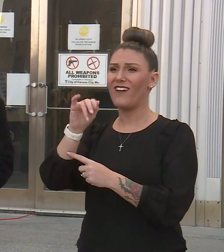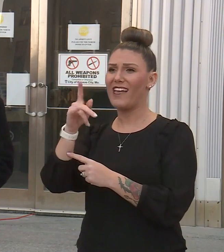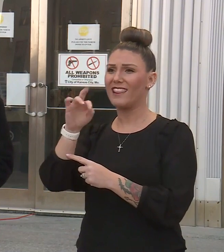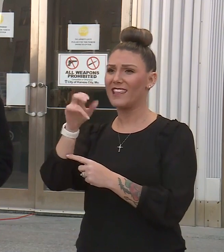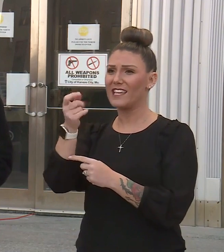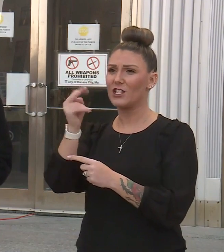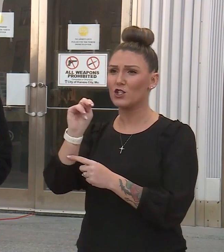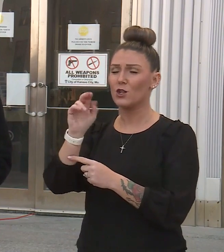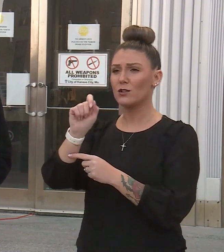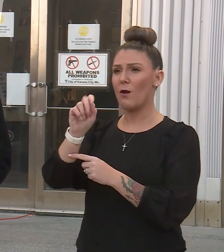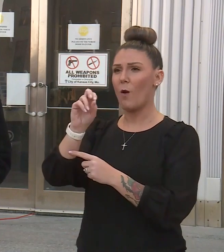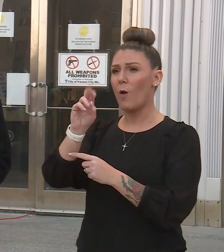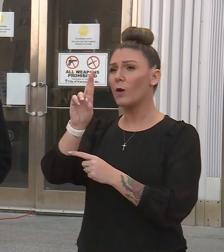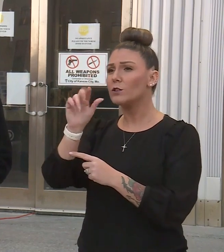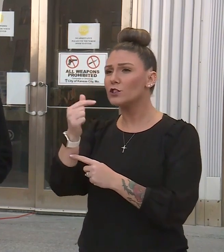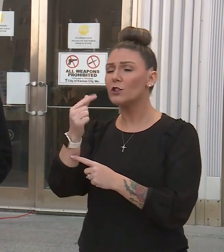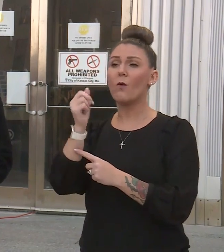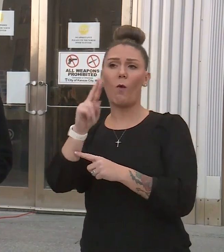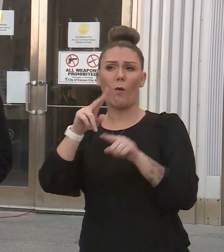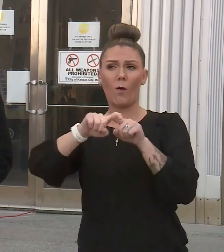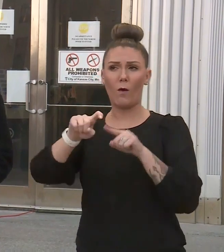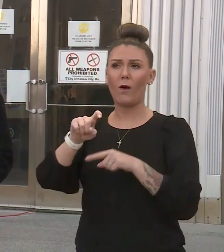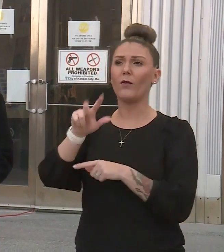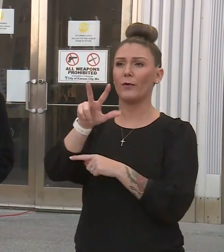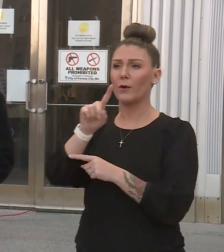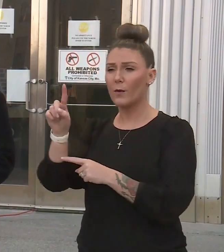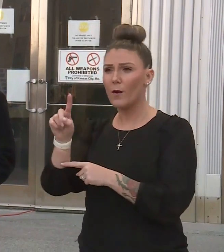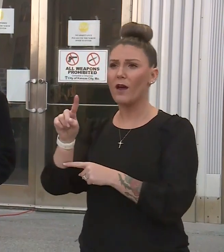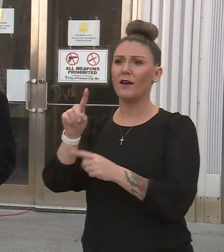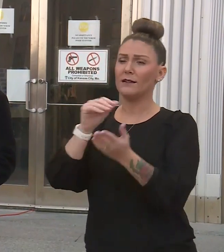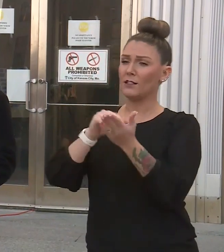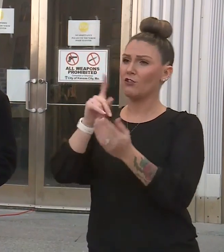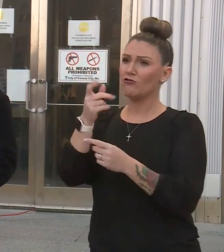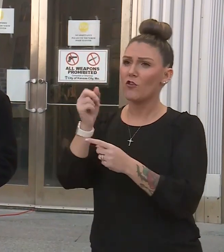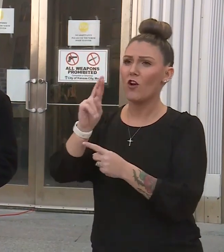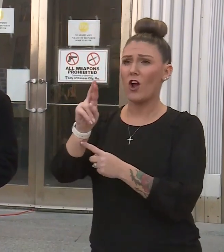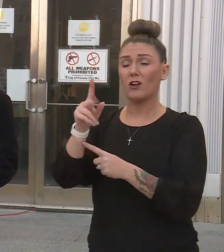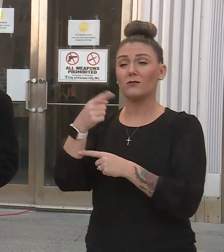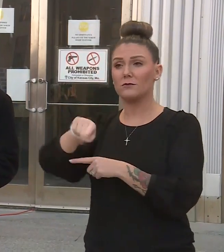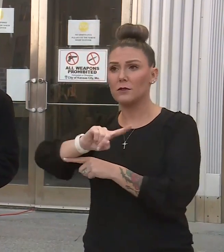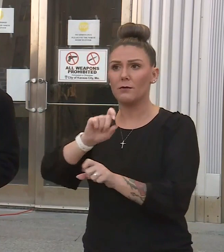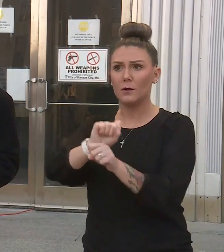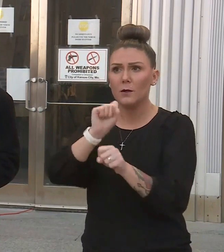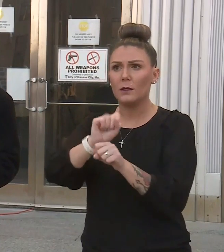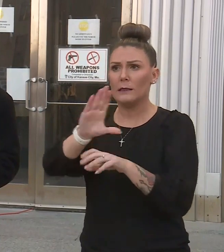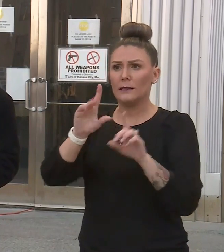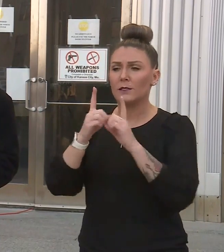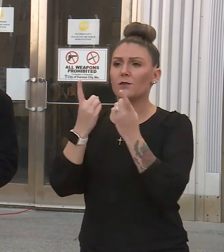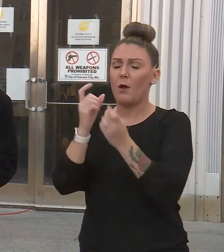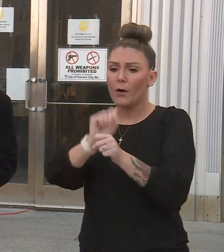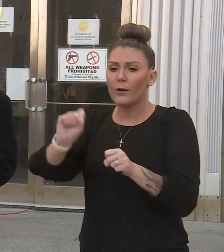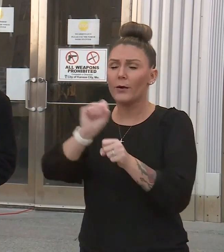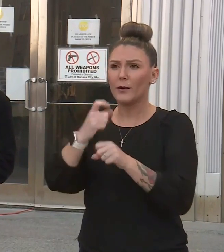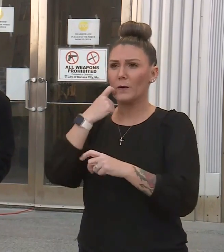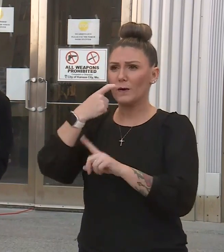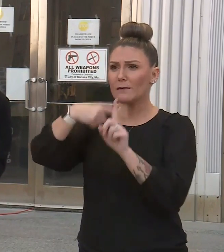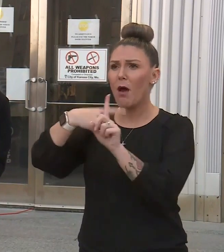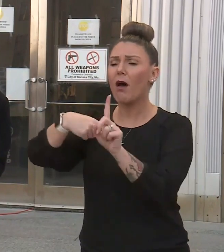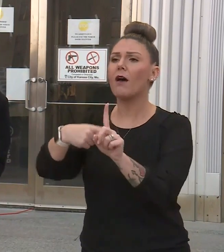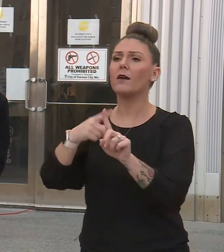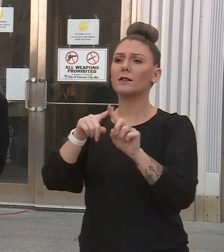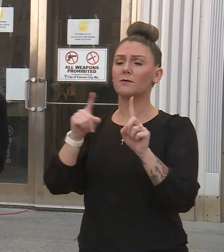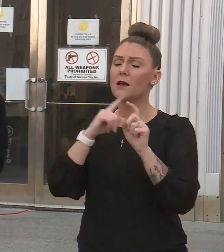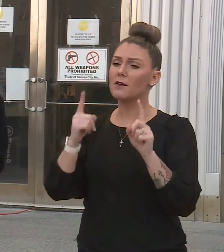or to call 311. Dr. Archer's Department has had quite a bit of work to do over recent months. But we have appreciated many who have